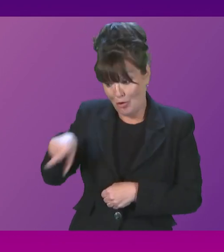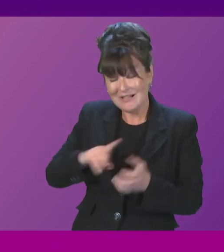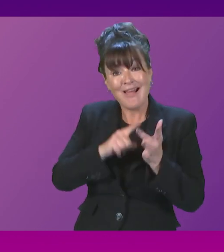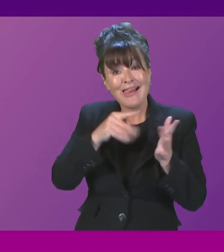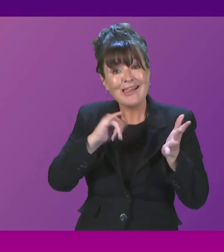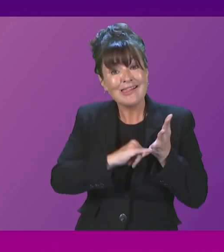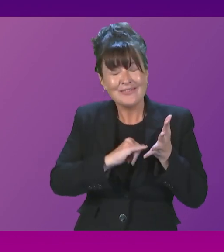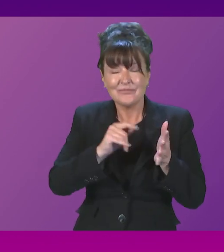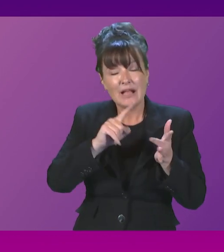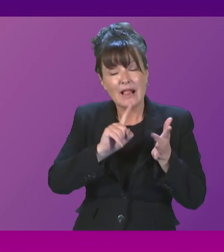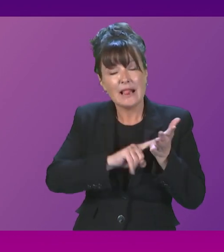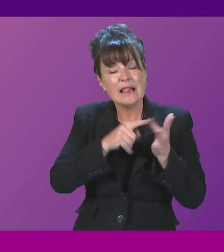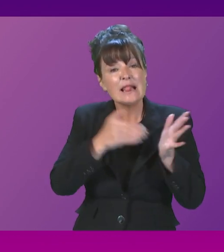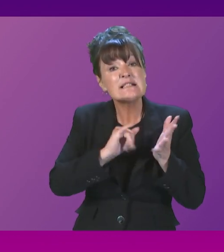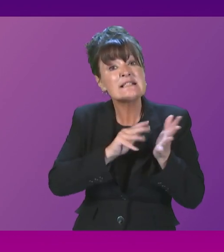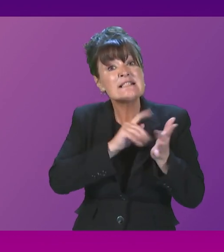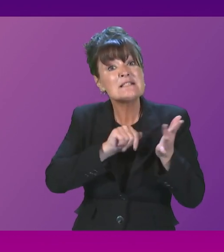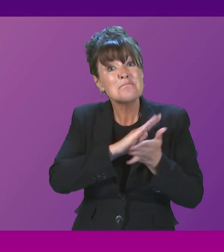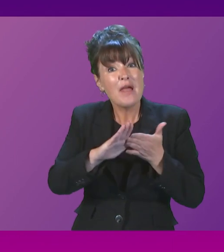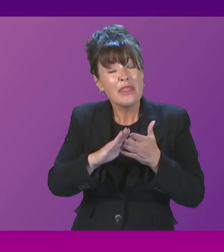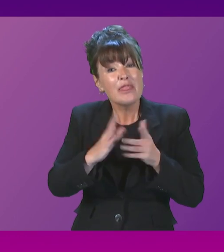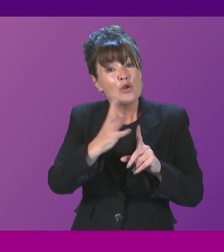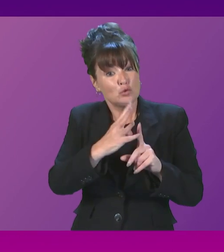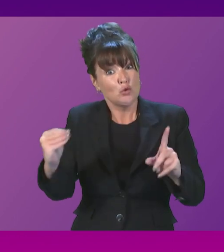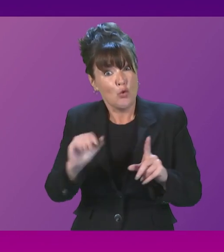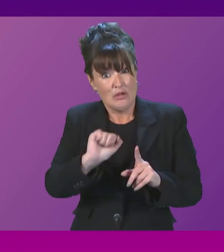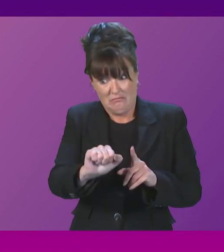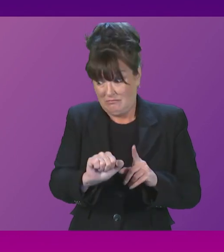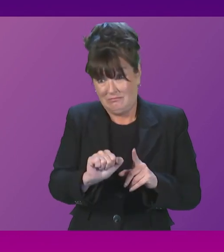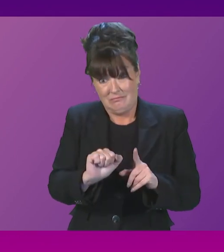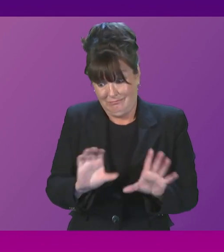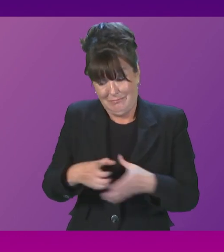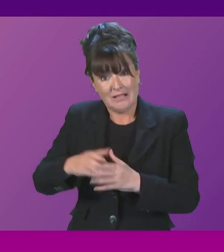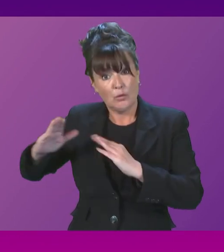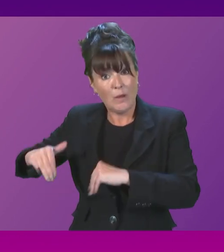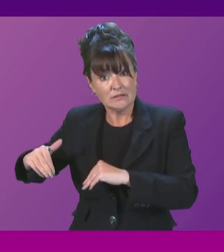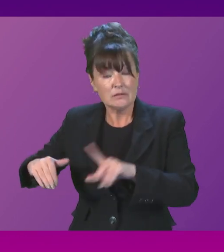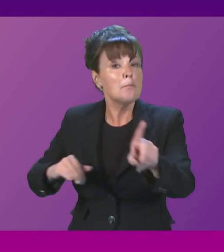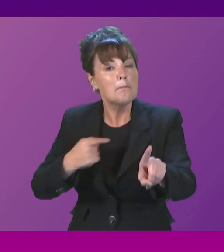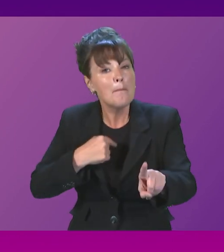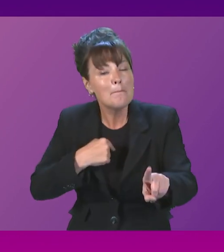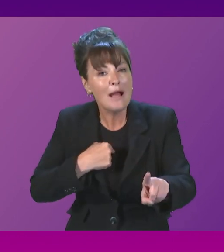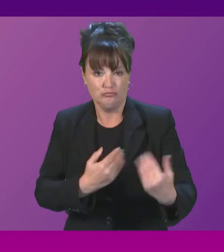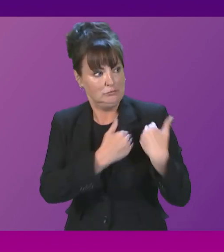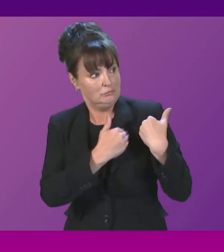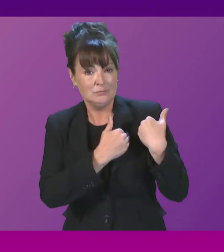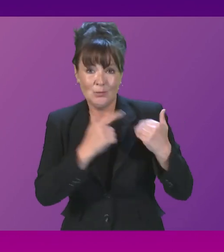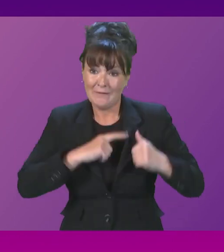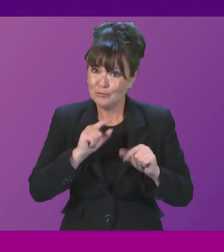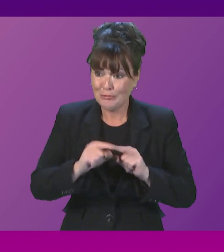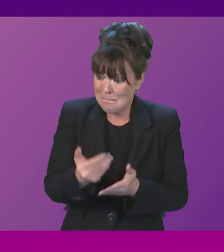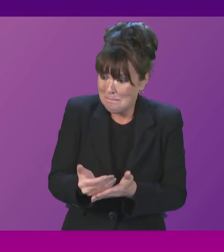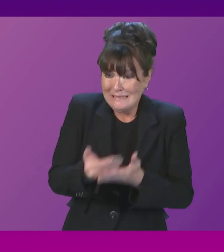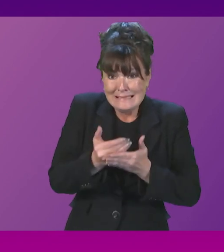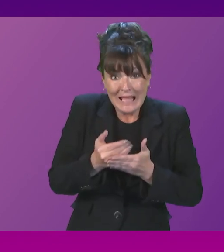party in government at Westminster. So we have a duty to take action as far as we possibly can to protect people from that